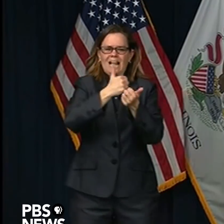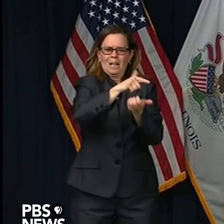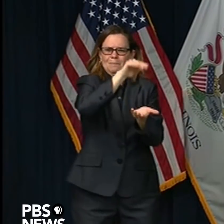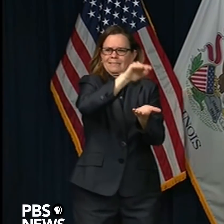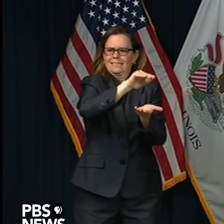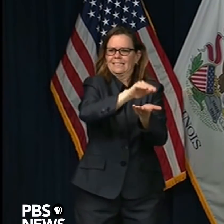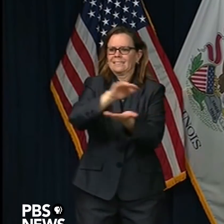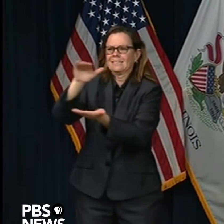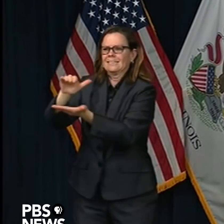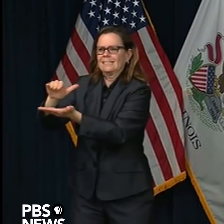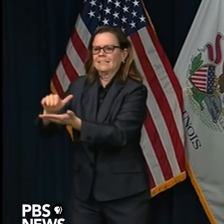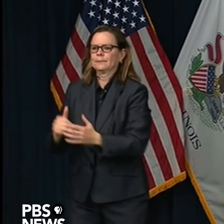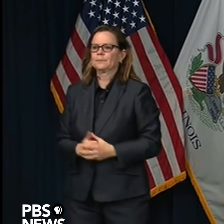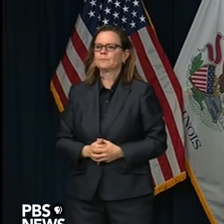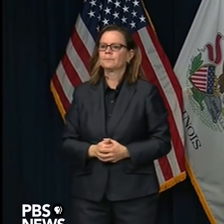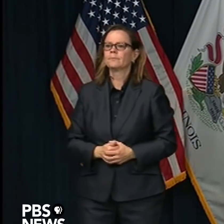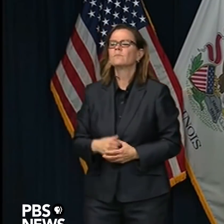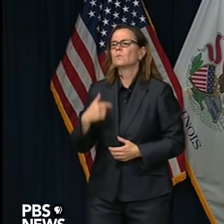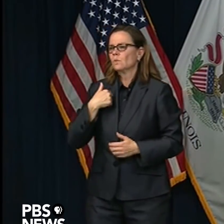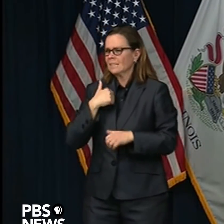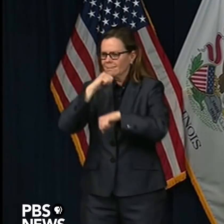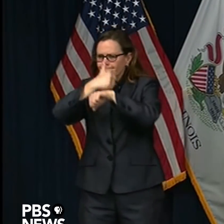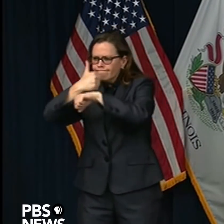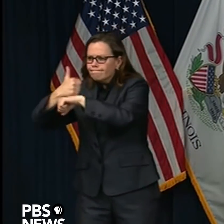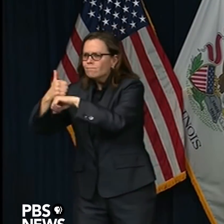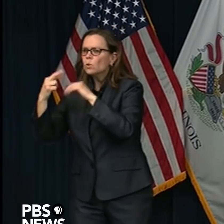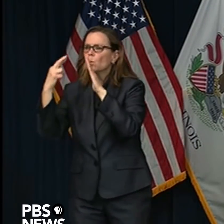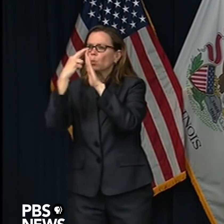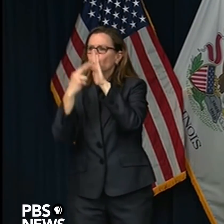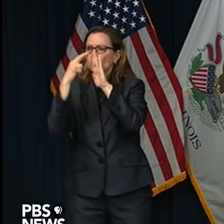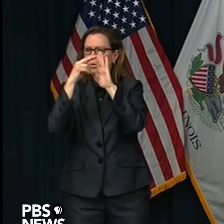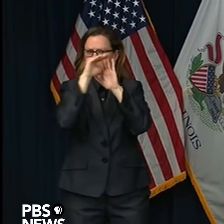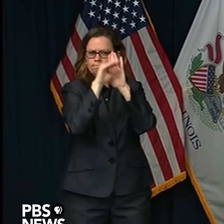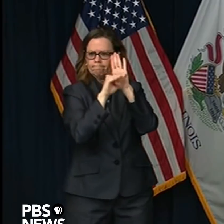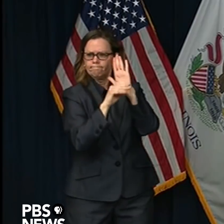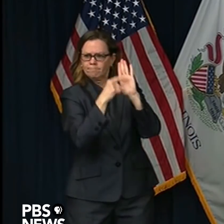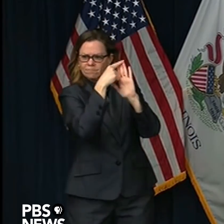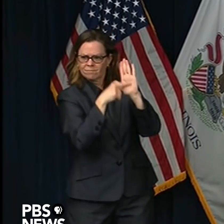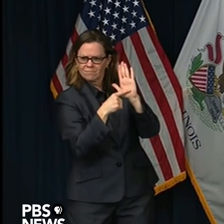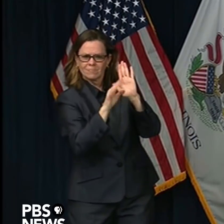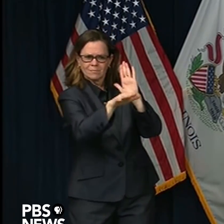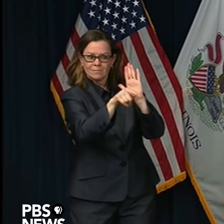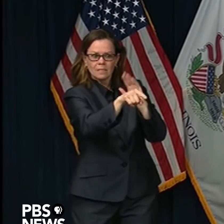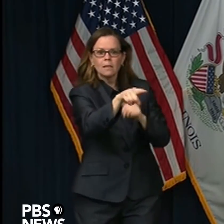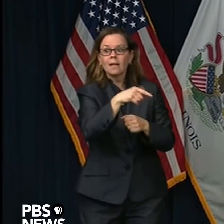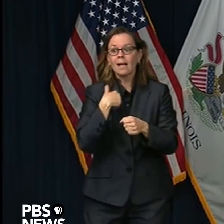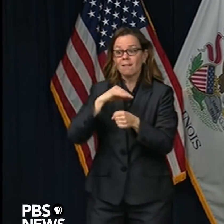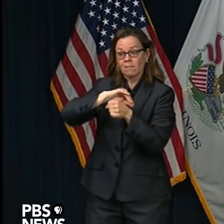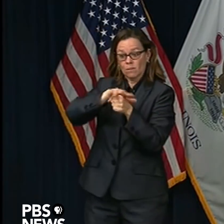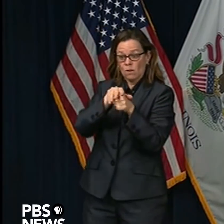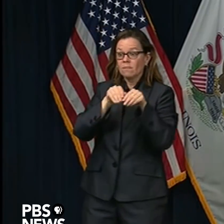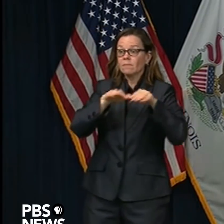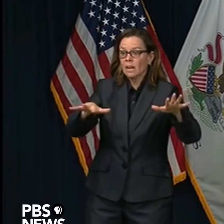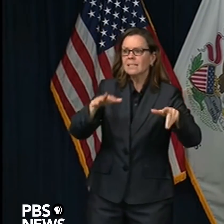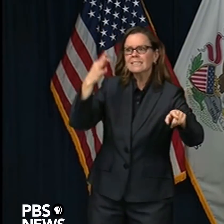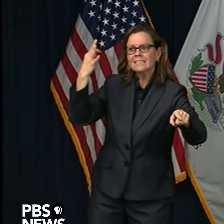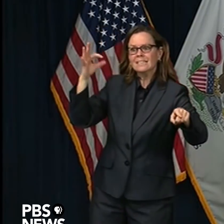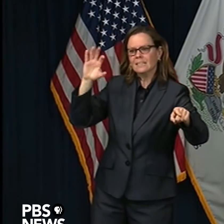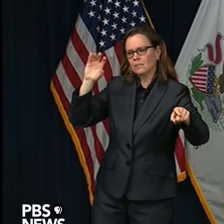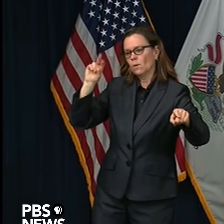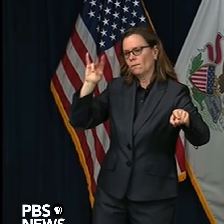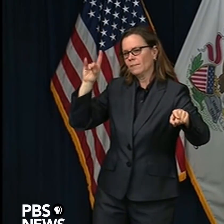there are COVID-positive test results now. So we believe that, you we're going to be able to